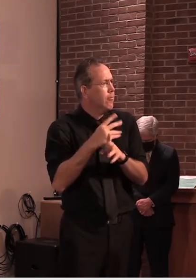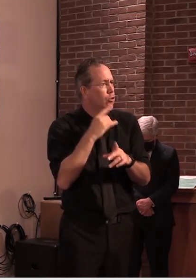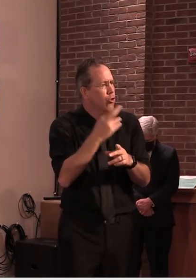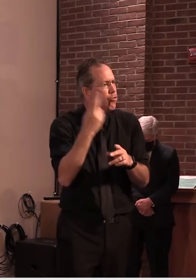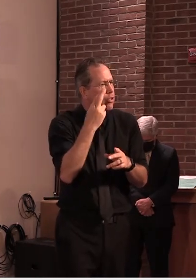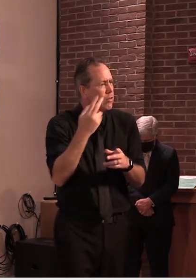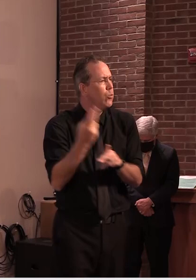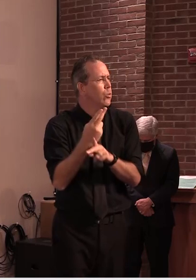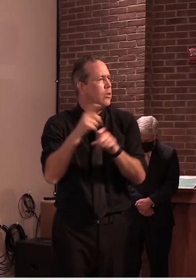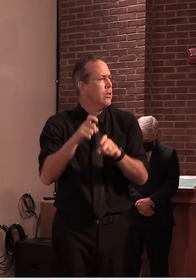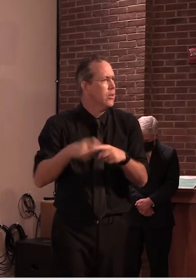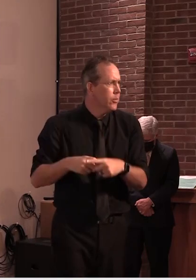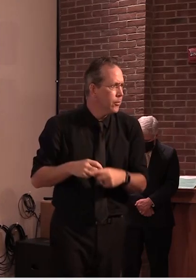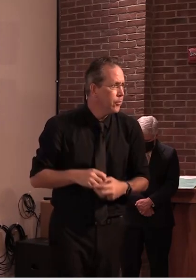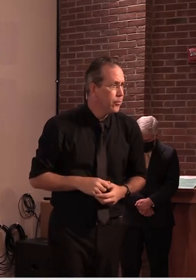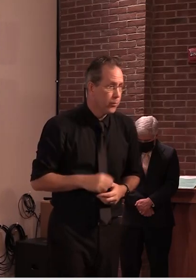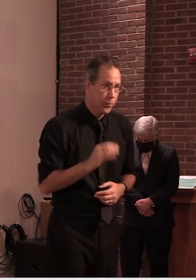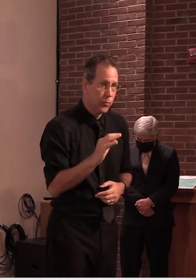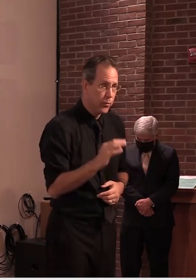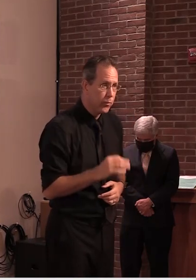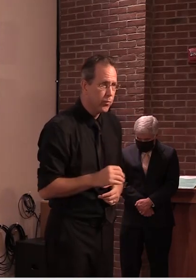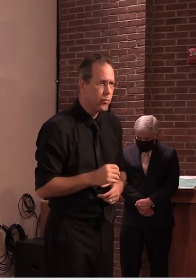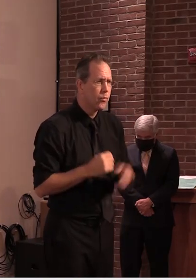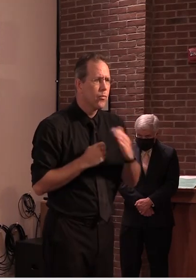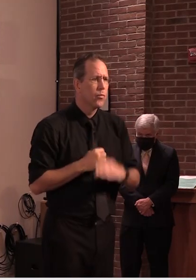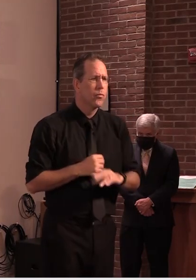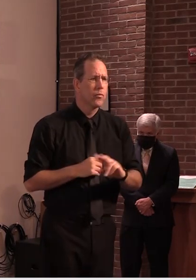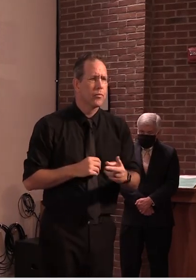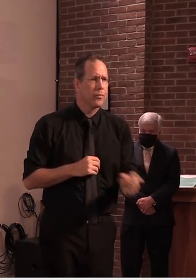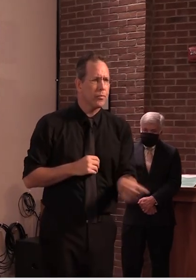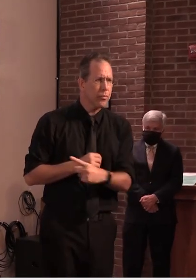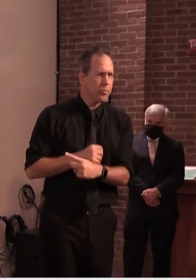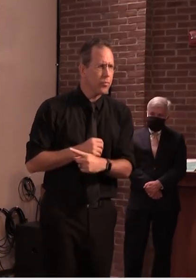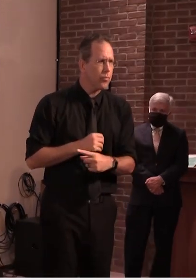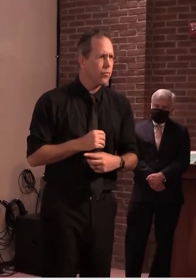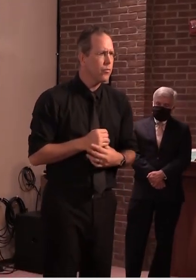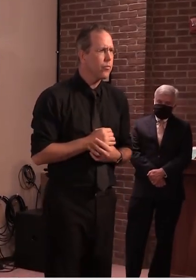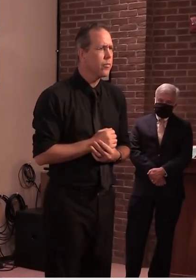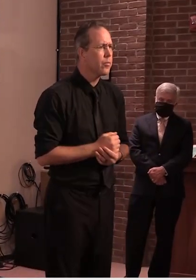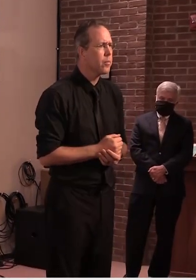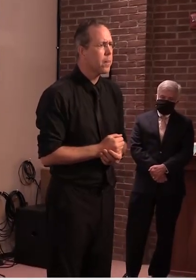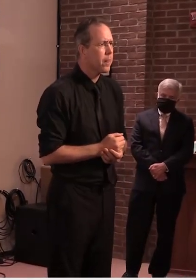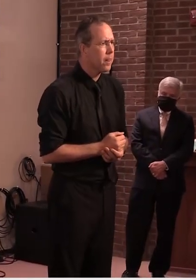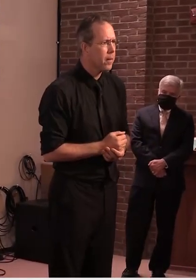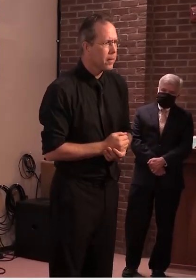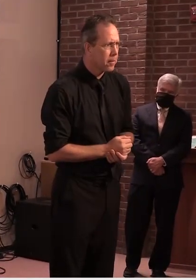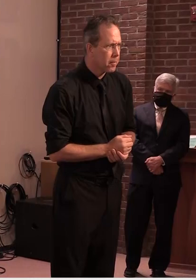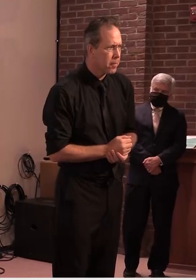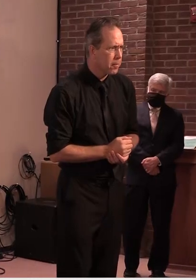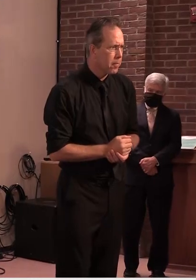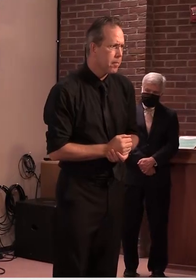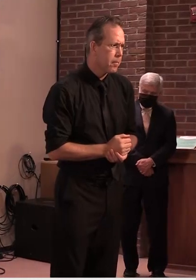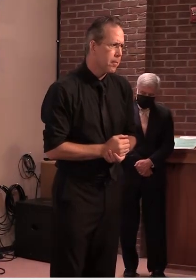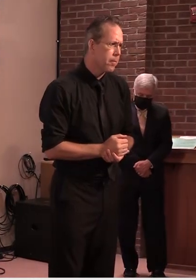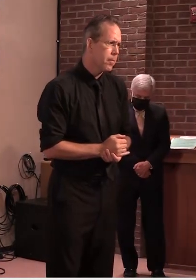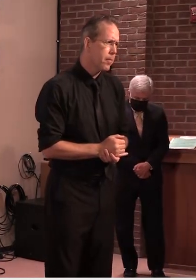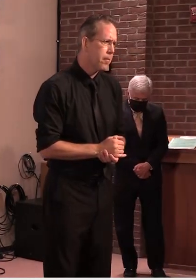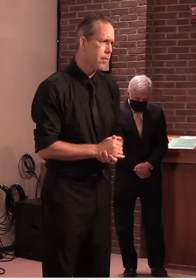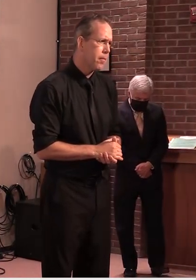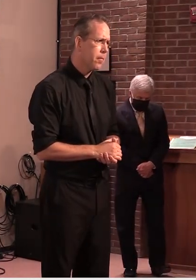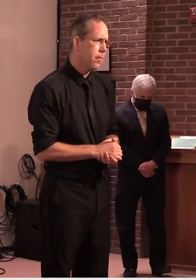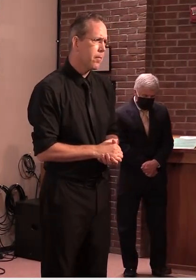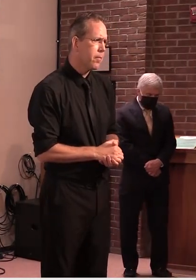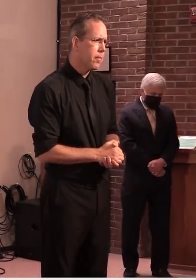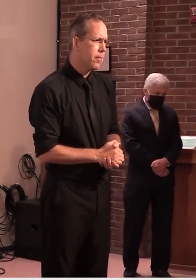right and secretary moore you were not on the line the other day when the question was asked about whether the state will create high